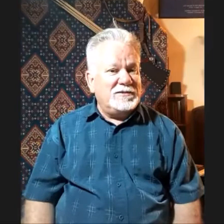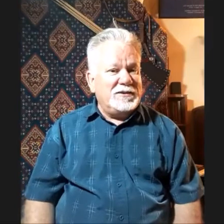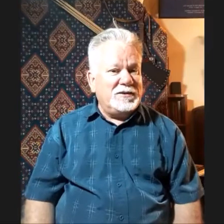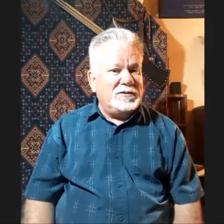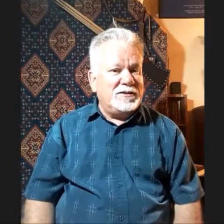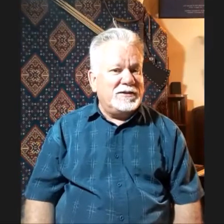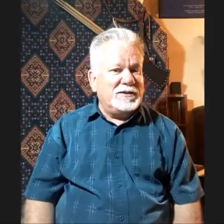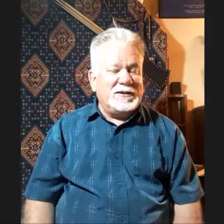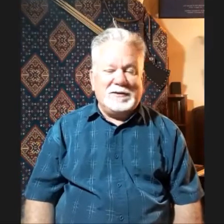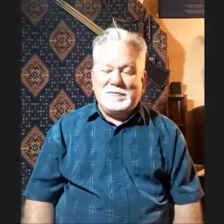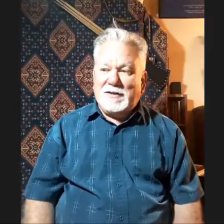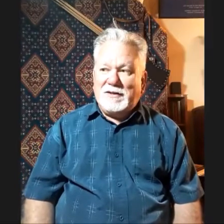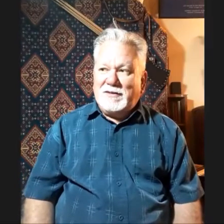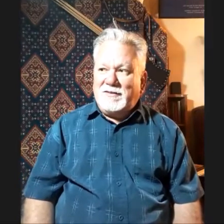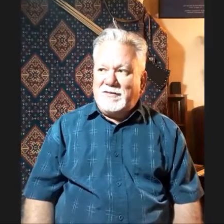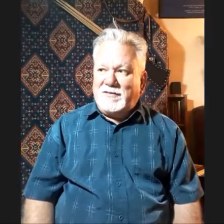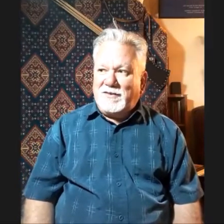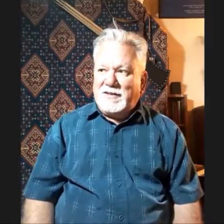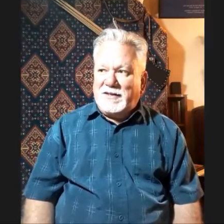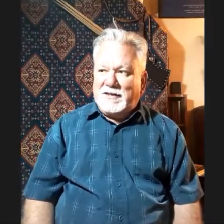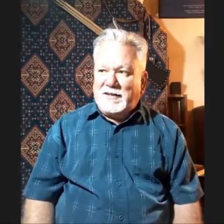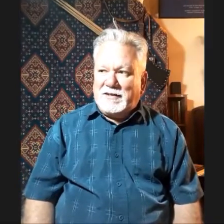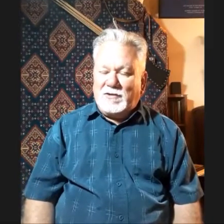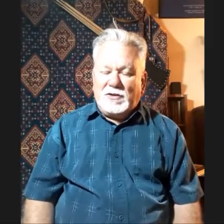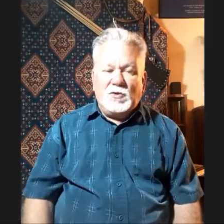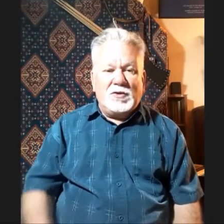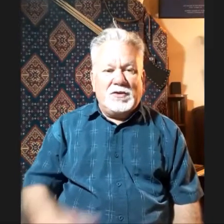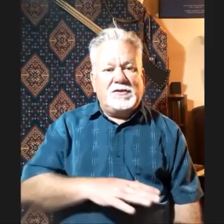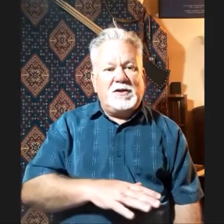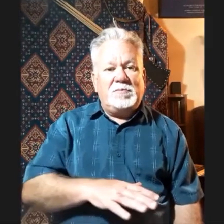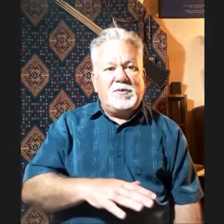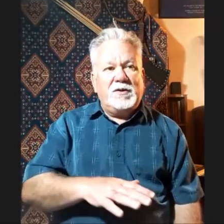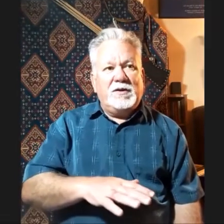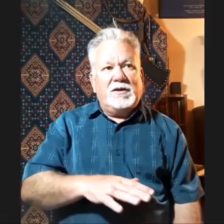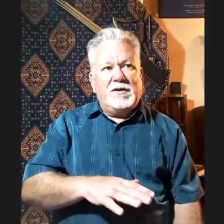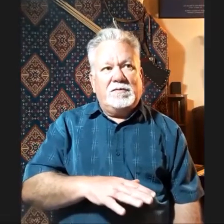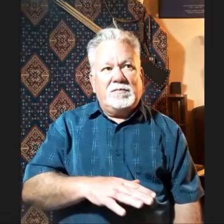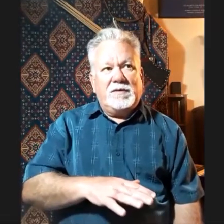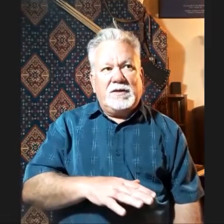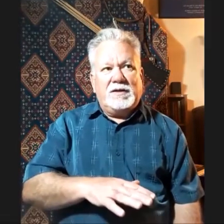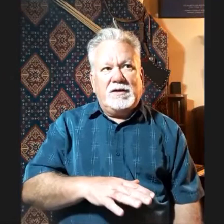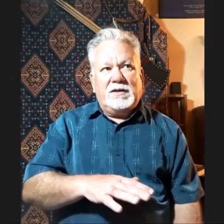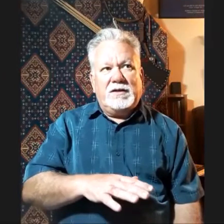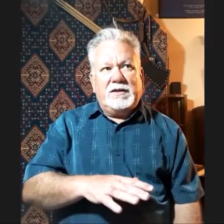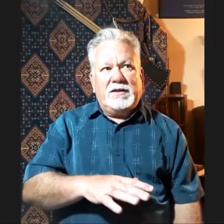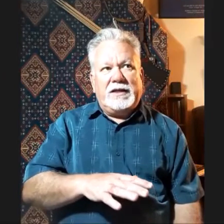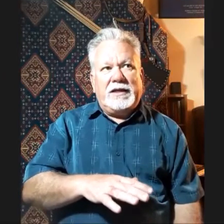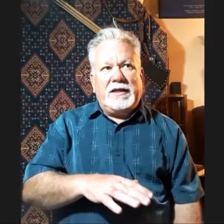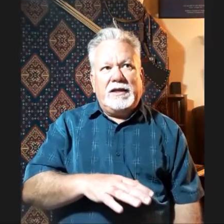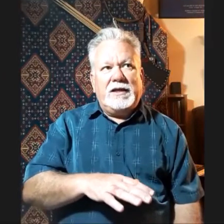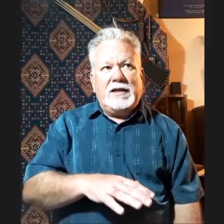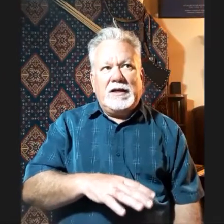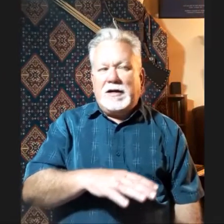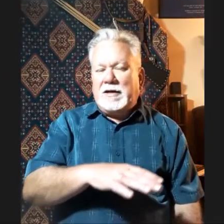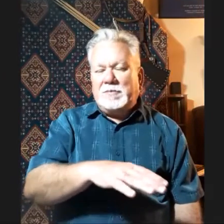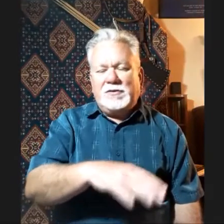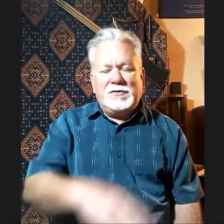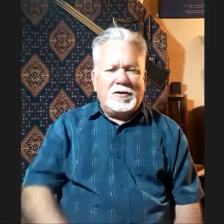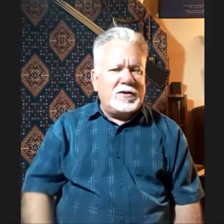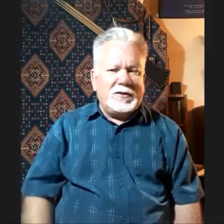certainly on the northern steppe, up into, I